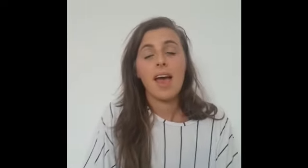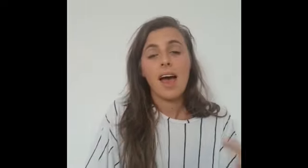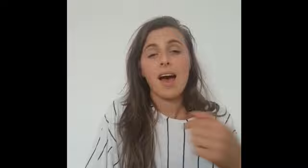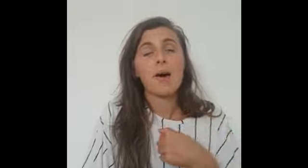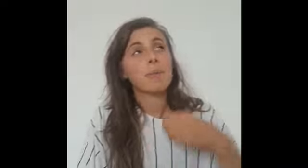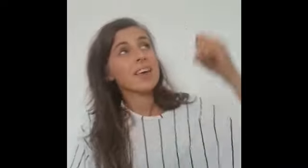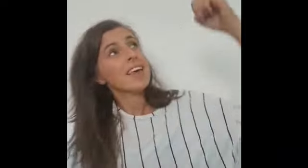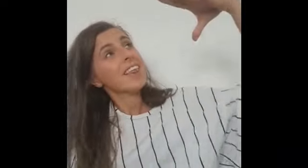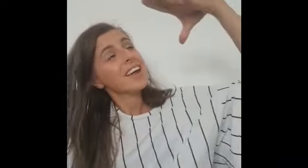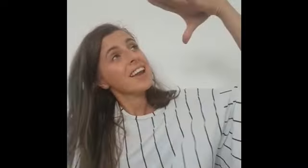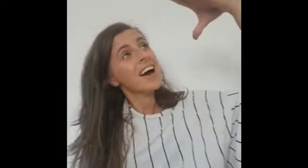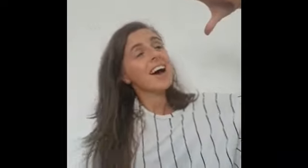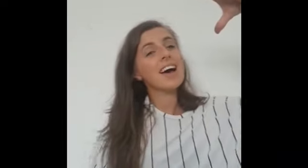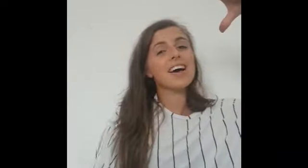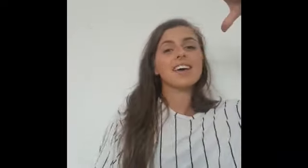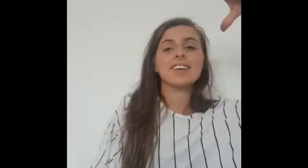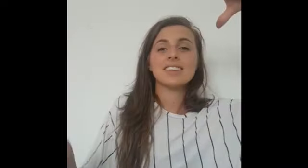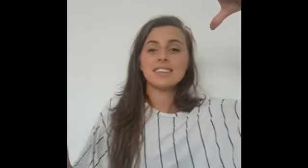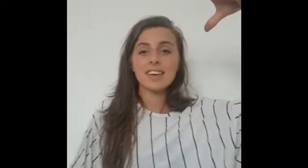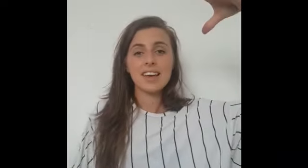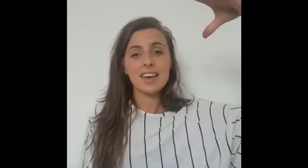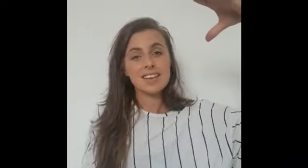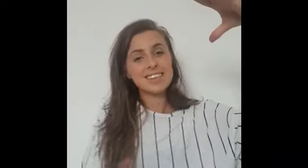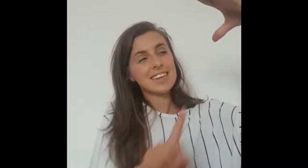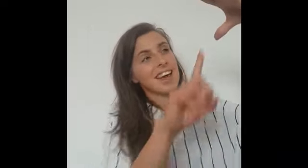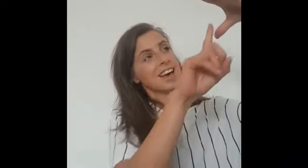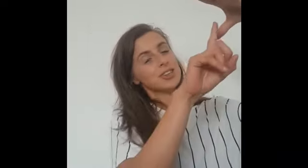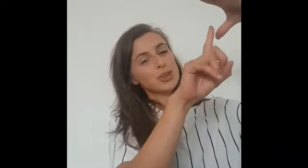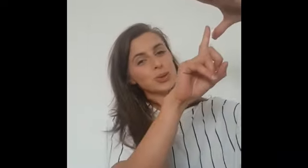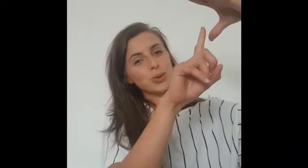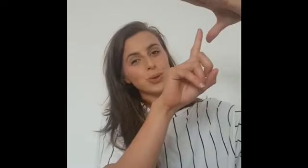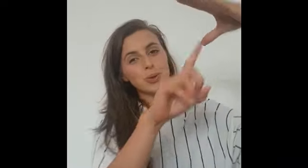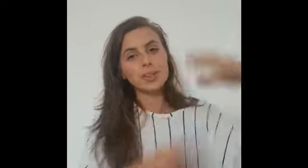I'll be the light to guide you